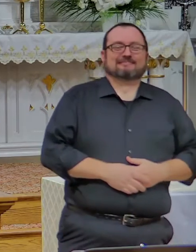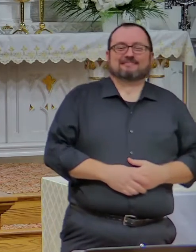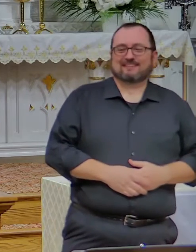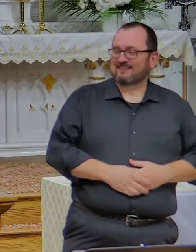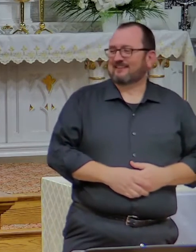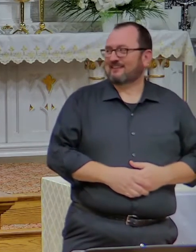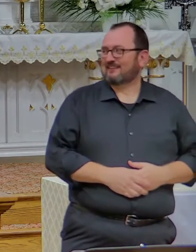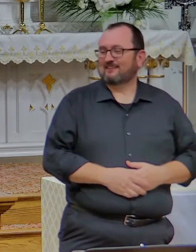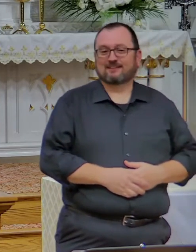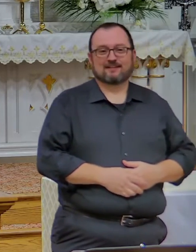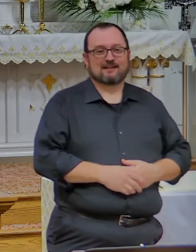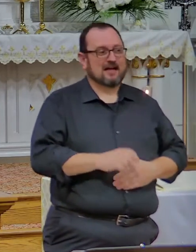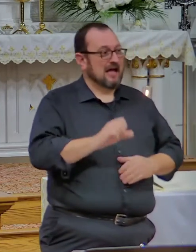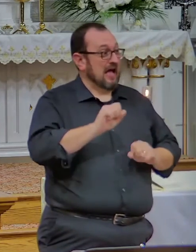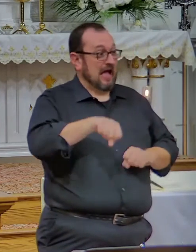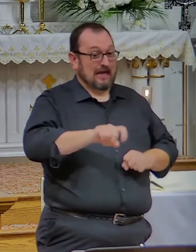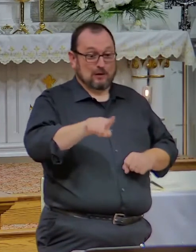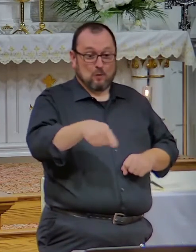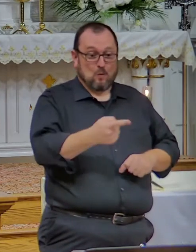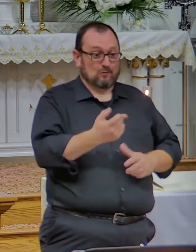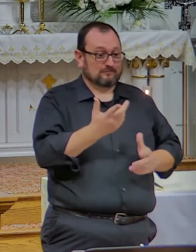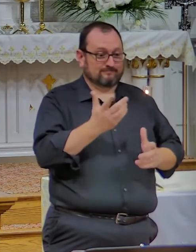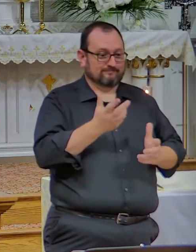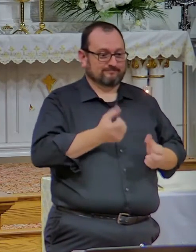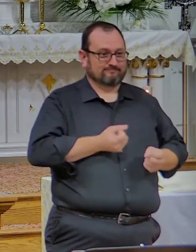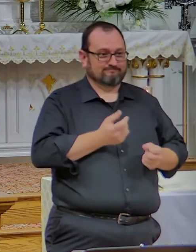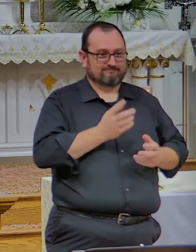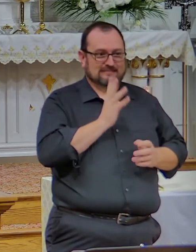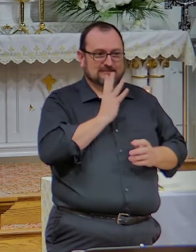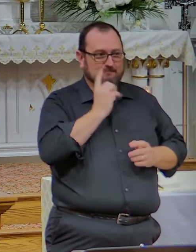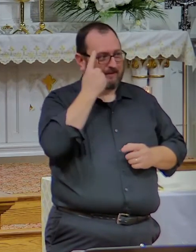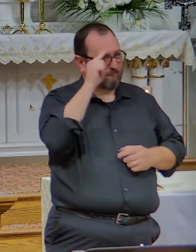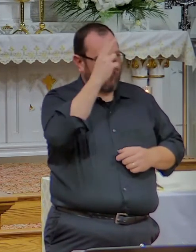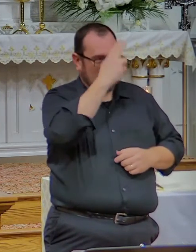I can only speak for the Catholic community.